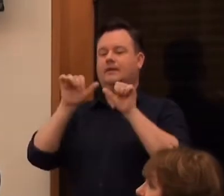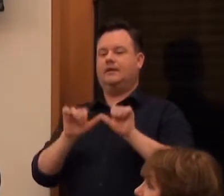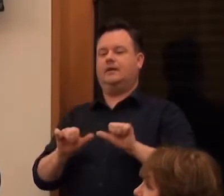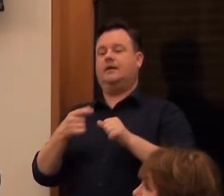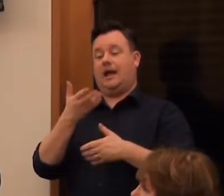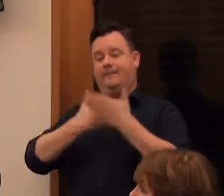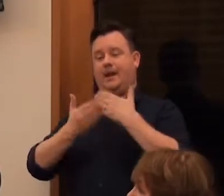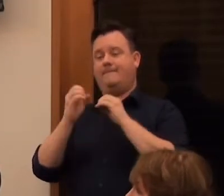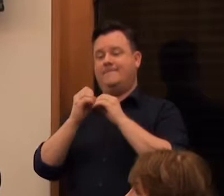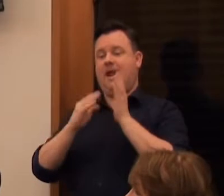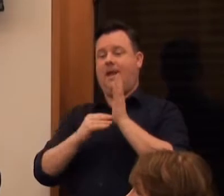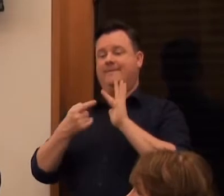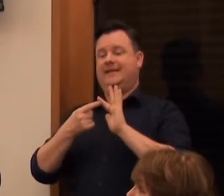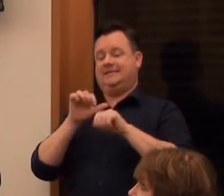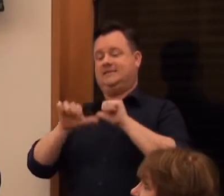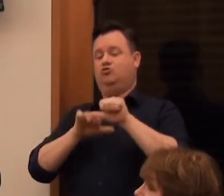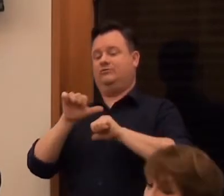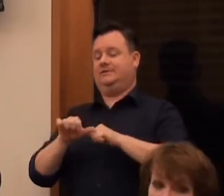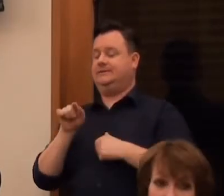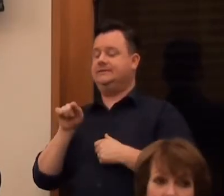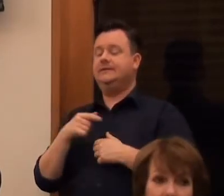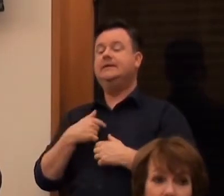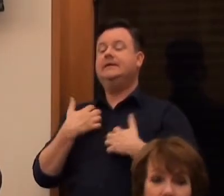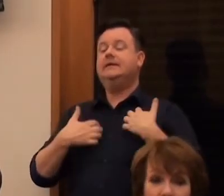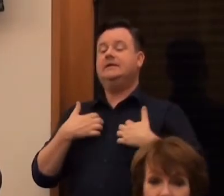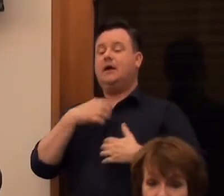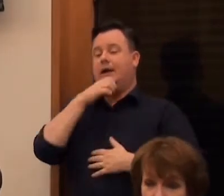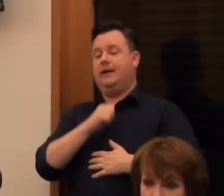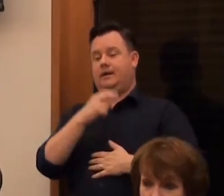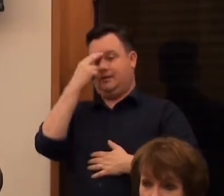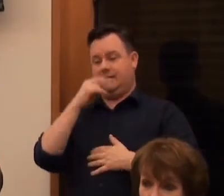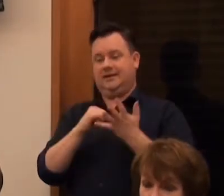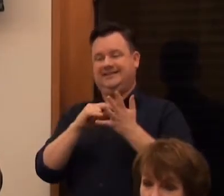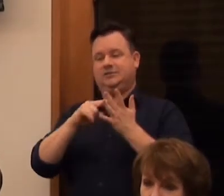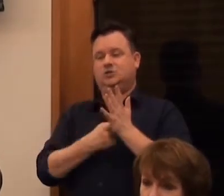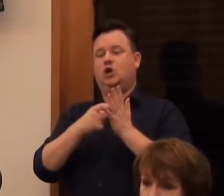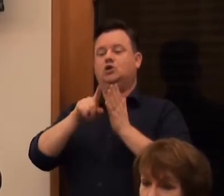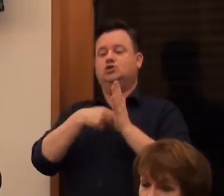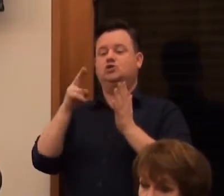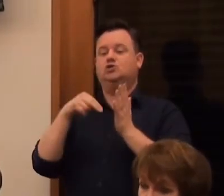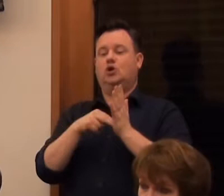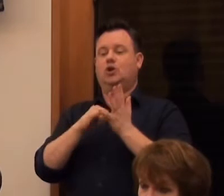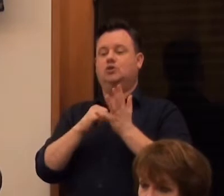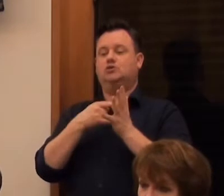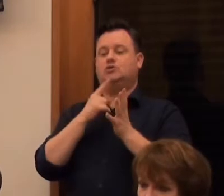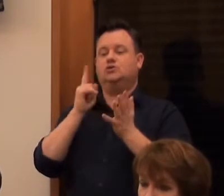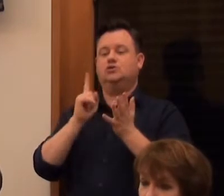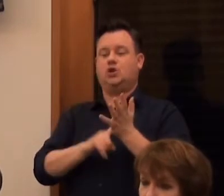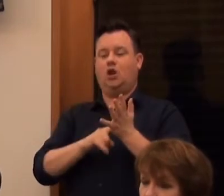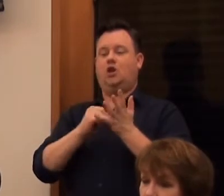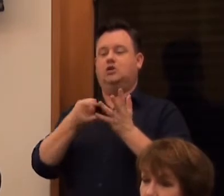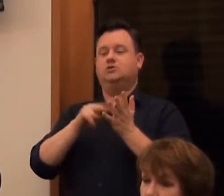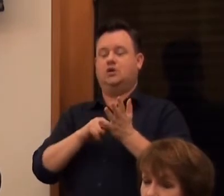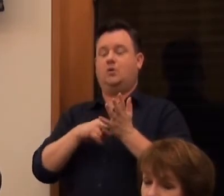series. Well that was really interesting because a guy called John Solster who has won the Nobel Prize for